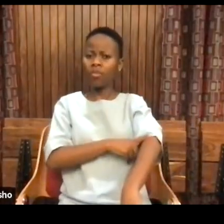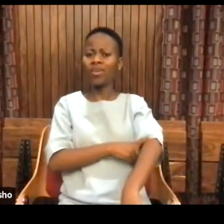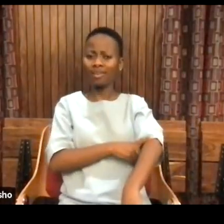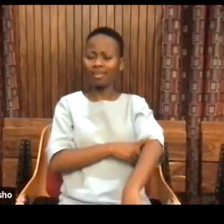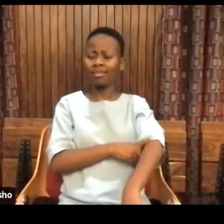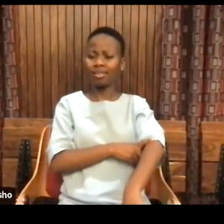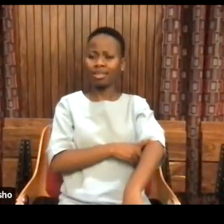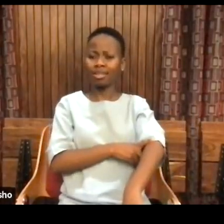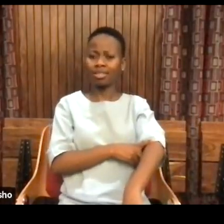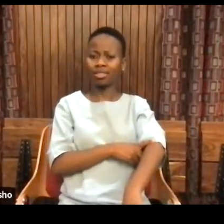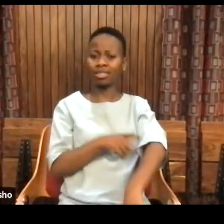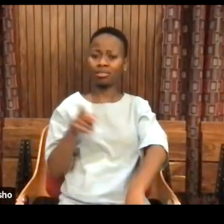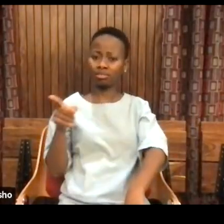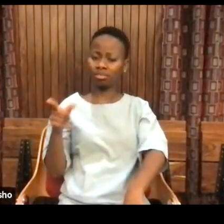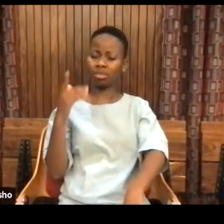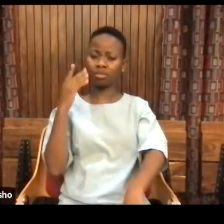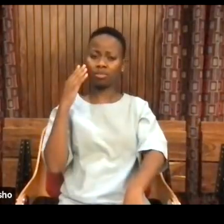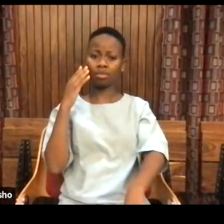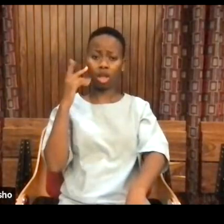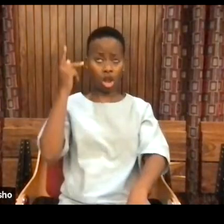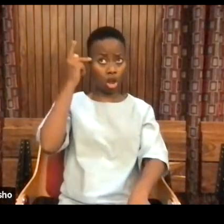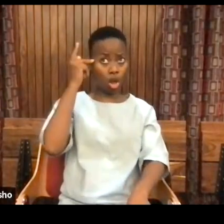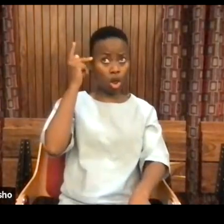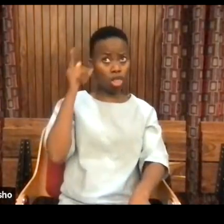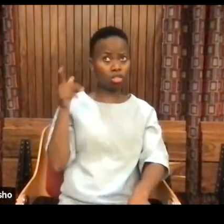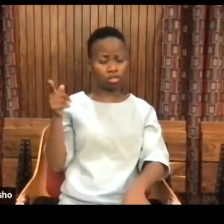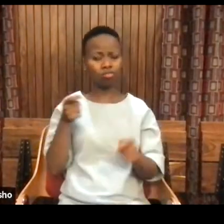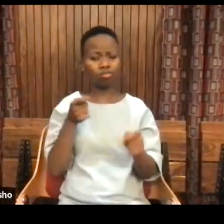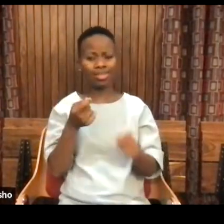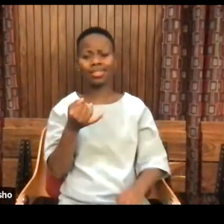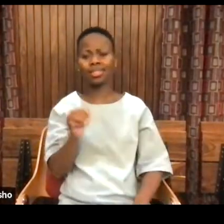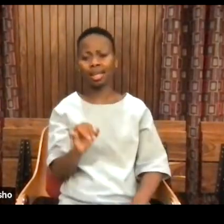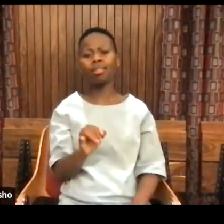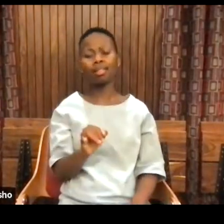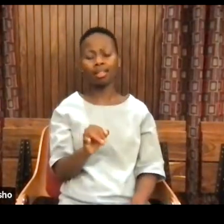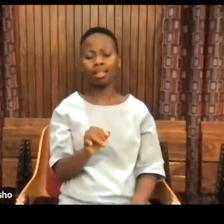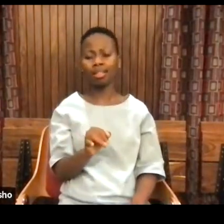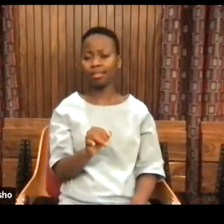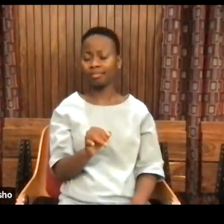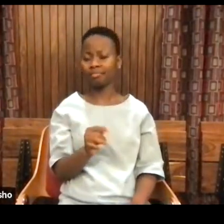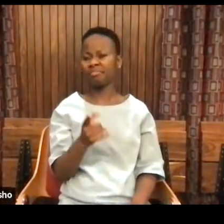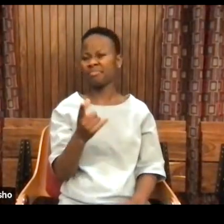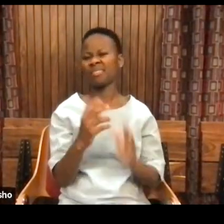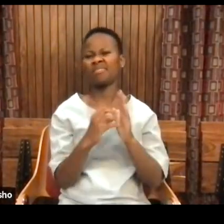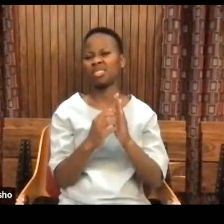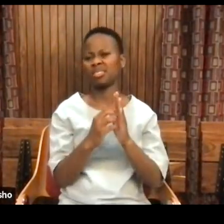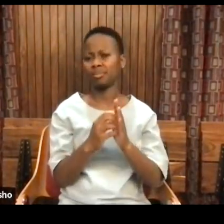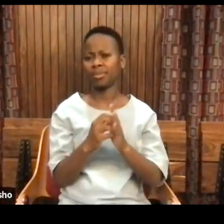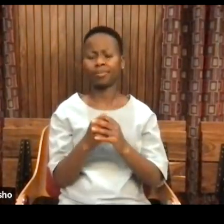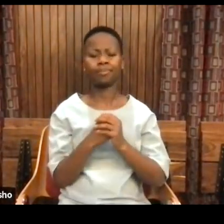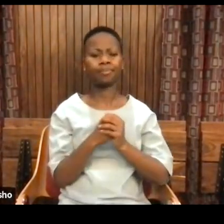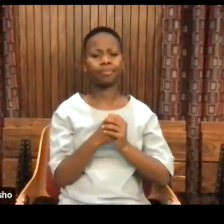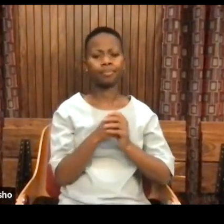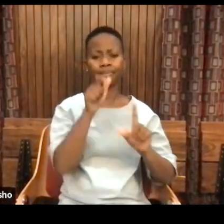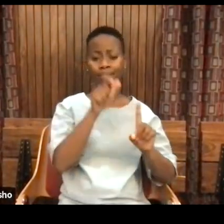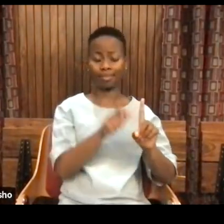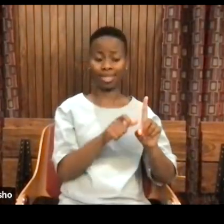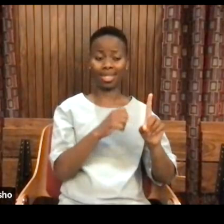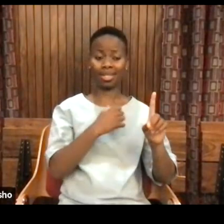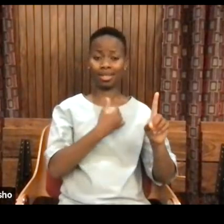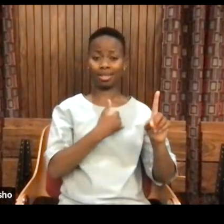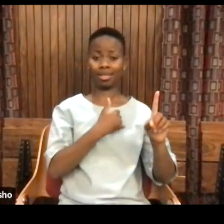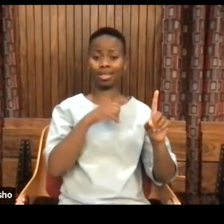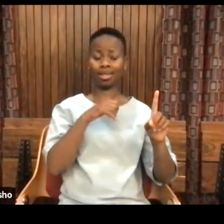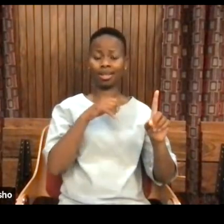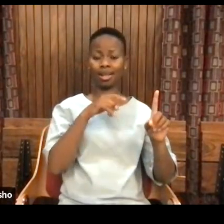idea of what constitutes knowledge. And oftentimes, for example, if you take a philosopher like Steve Beagle,